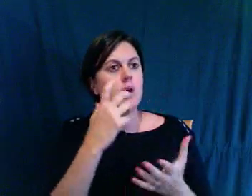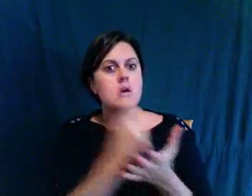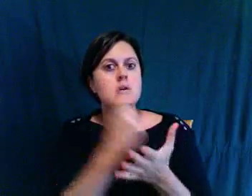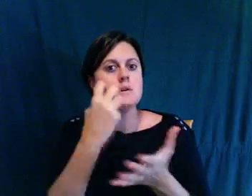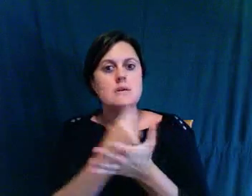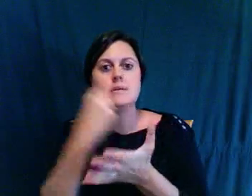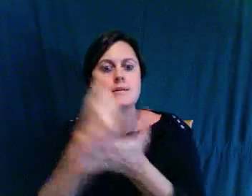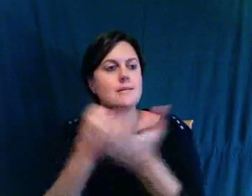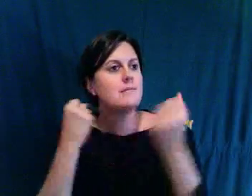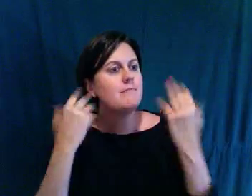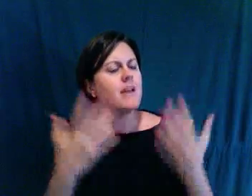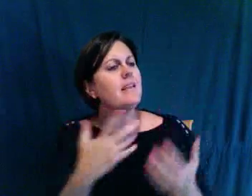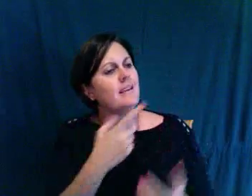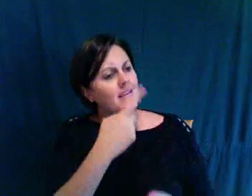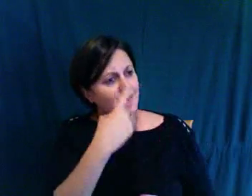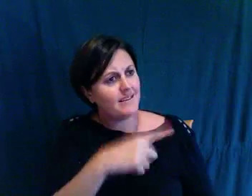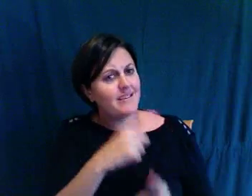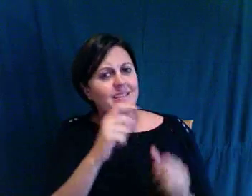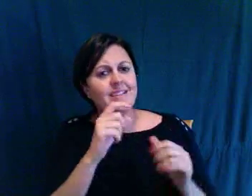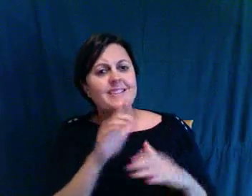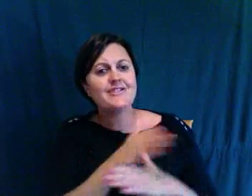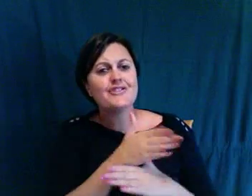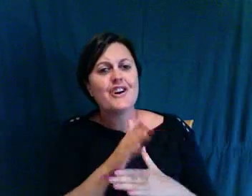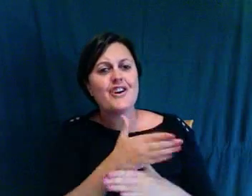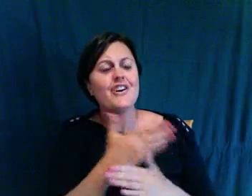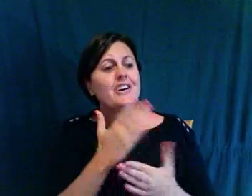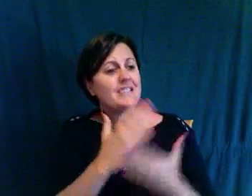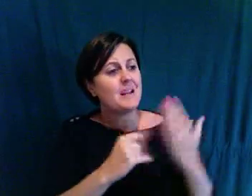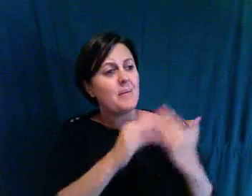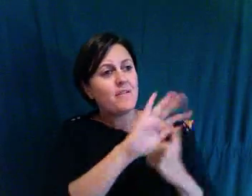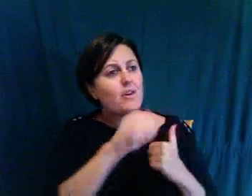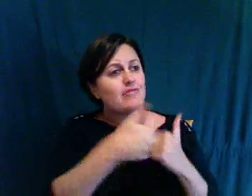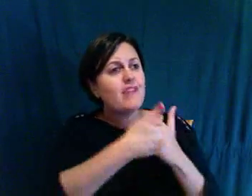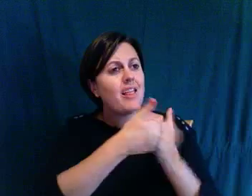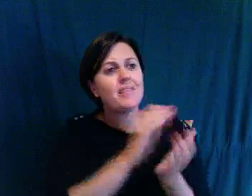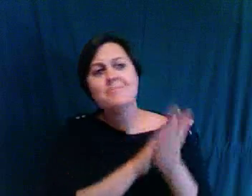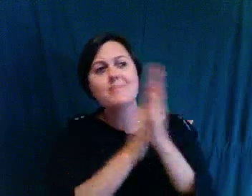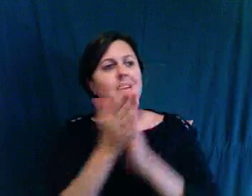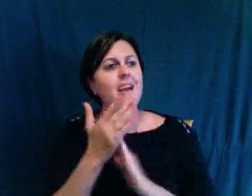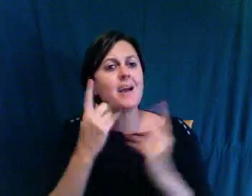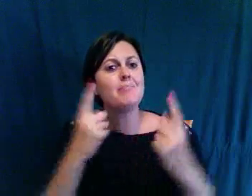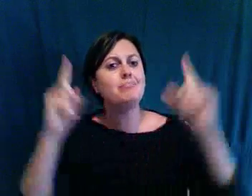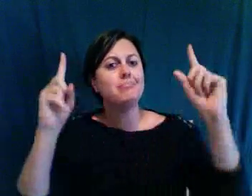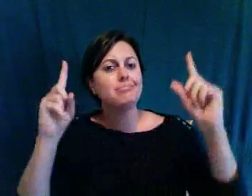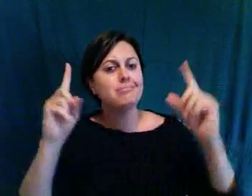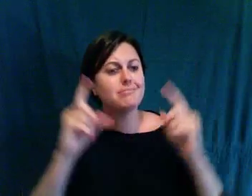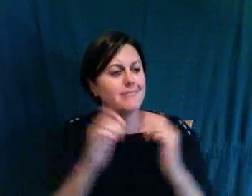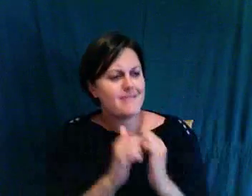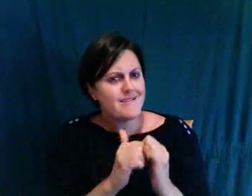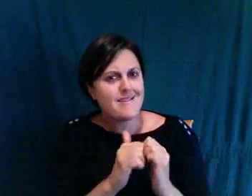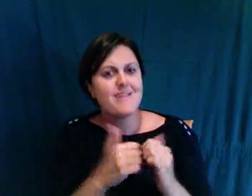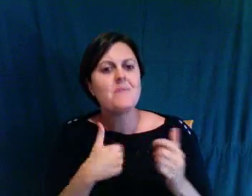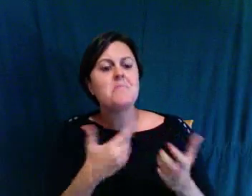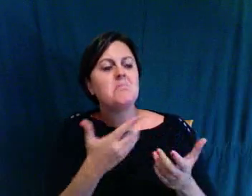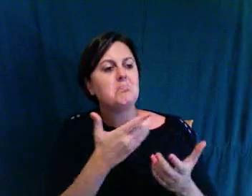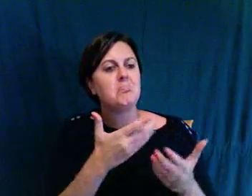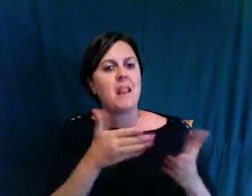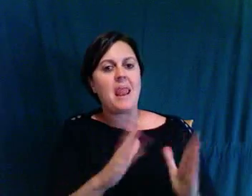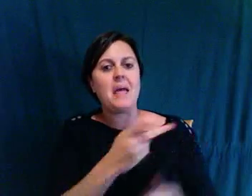share a little bit about how some of these adversities all turn to victories for the two of you? And I'll just let the two of you talk back and forth about